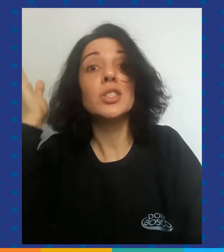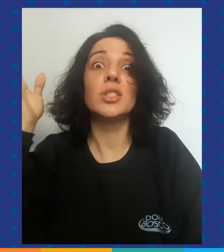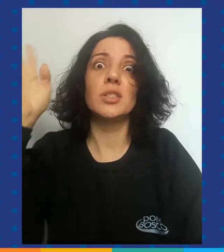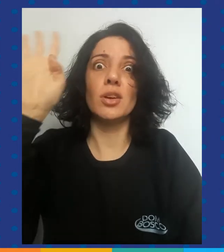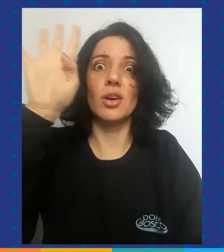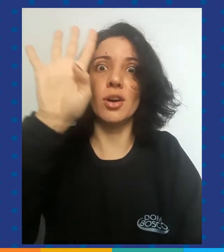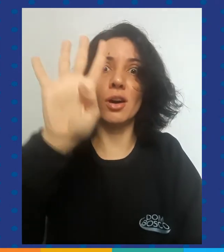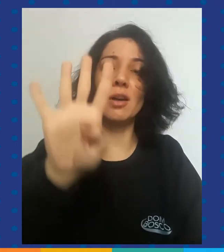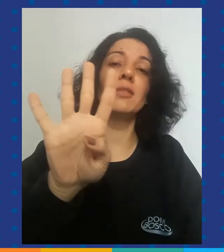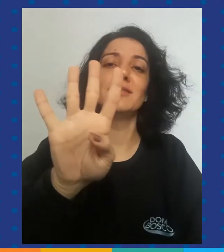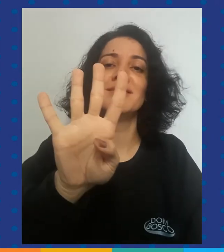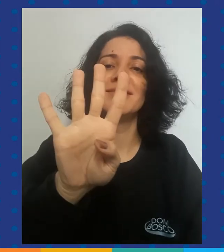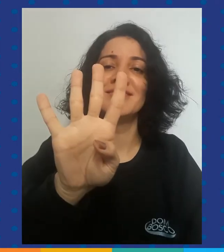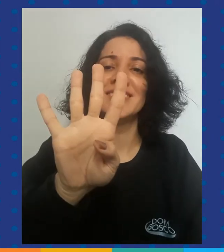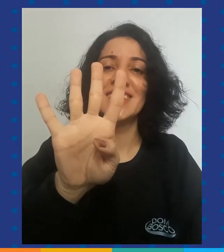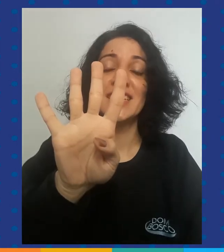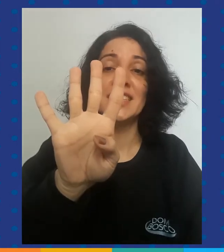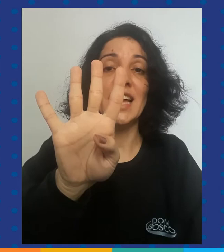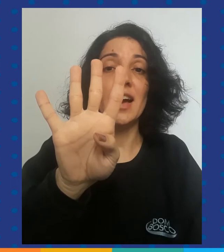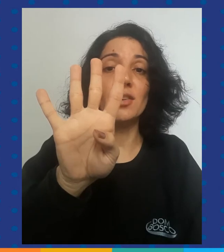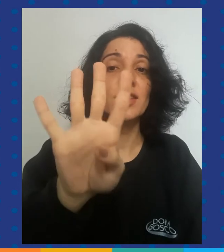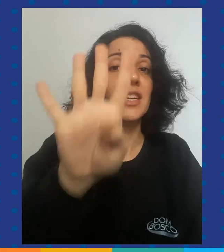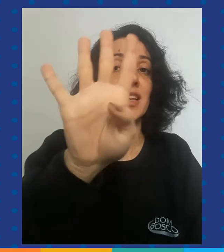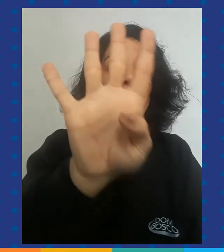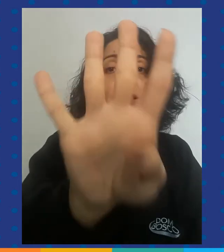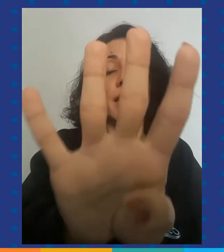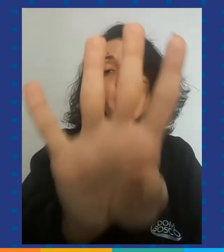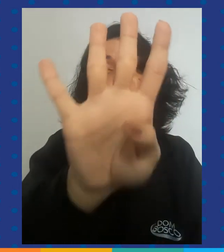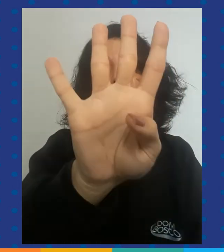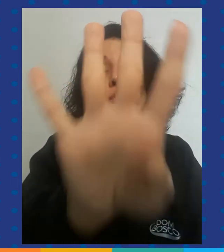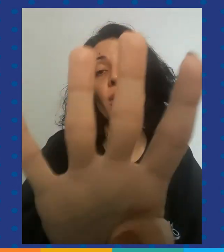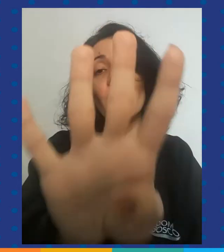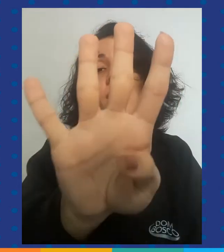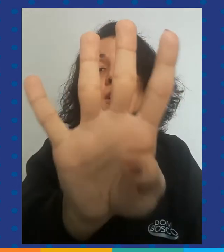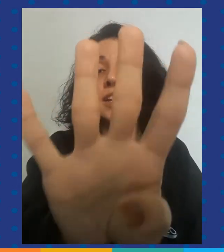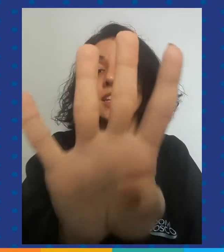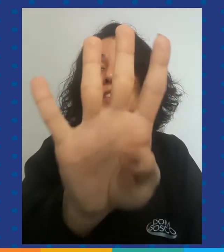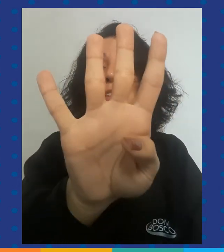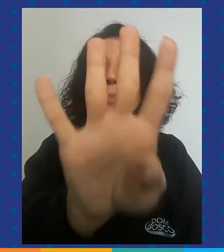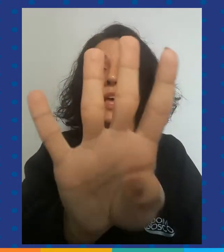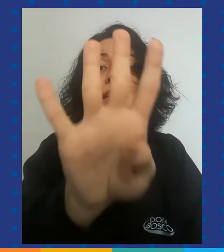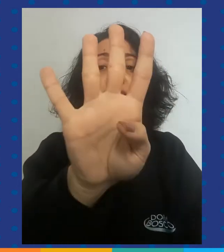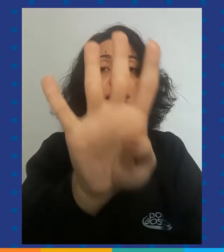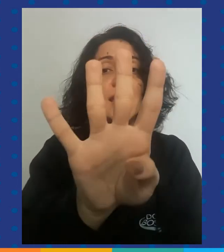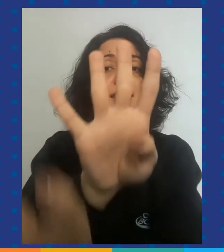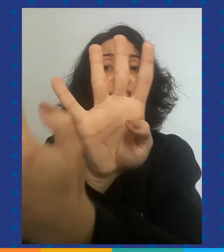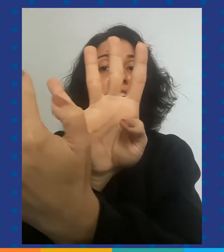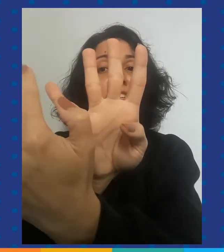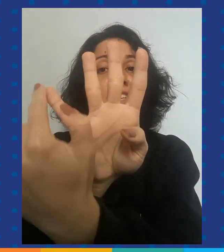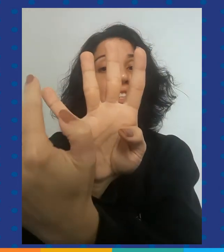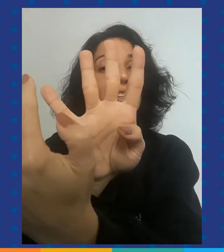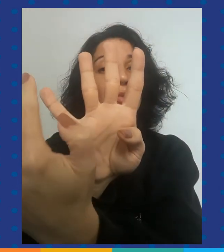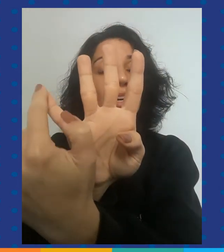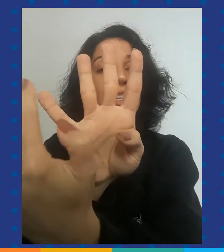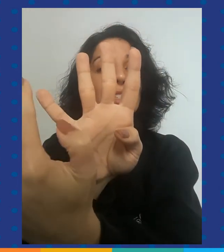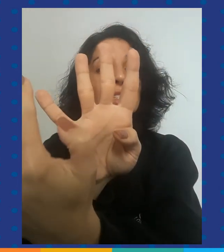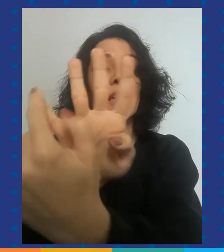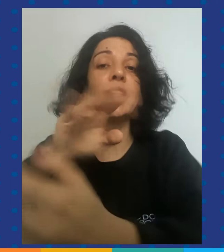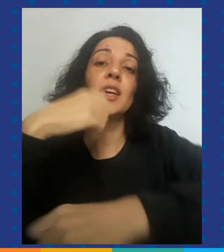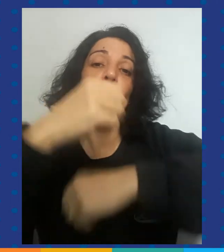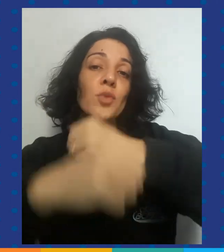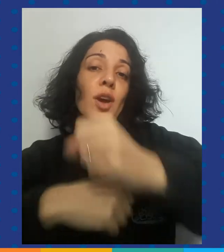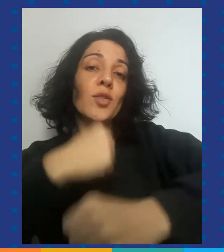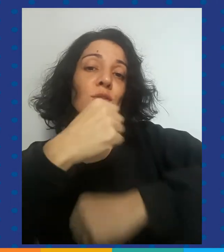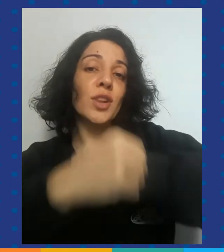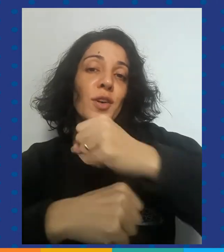So, now, there were four in the bed and the little one